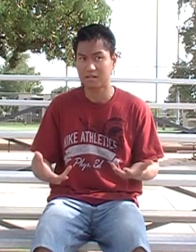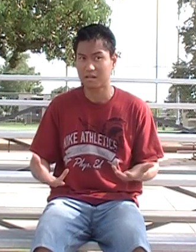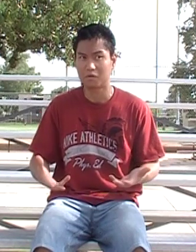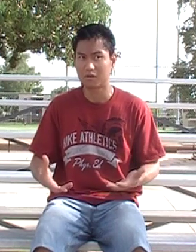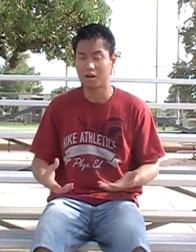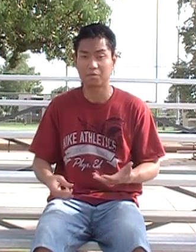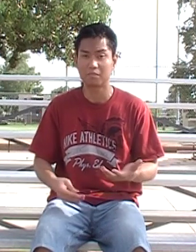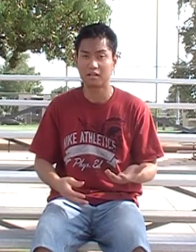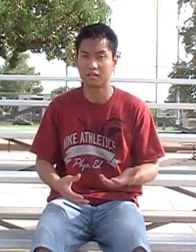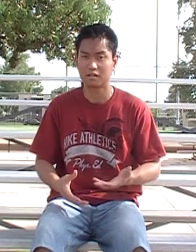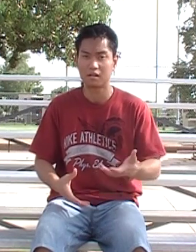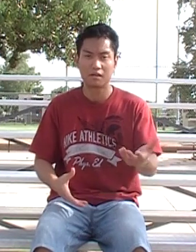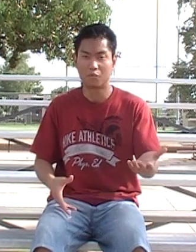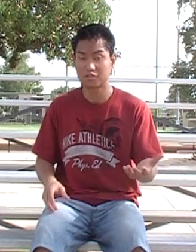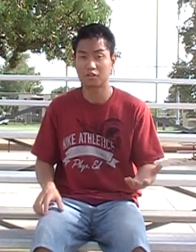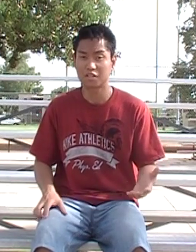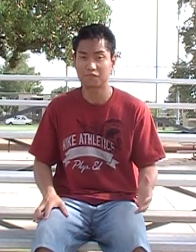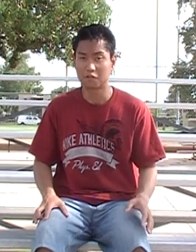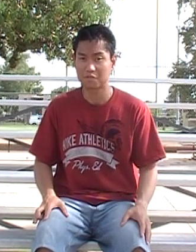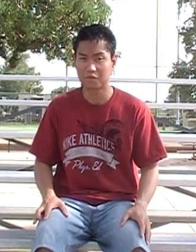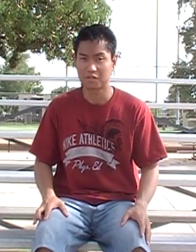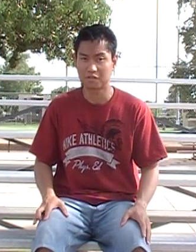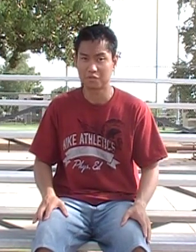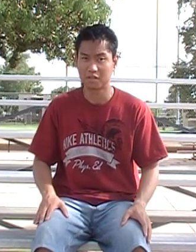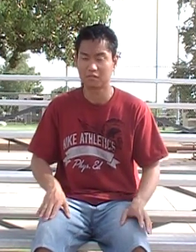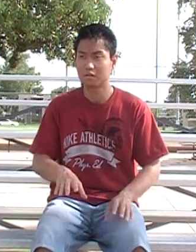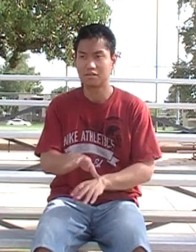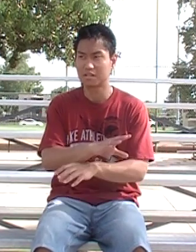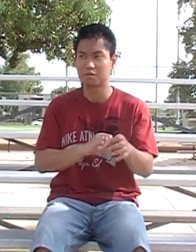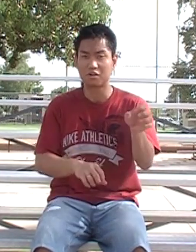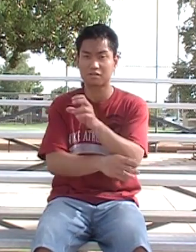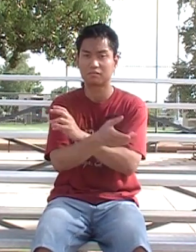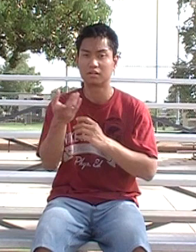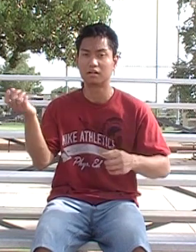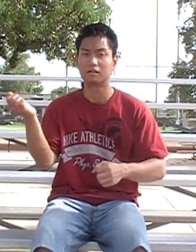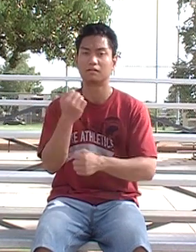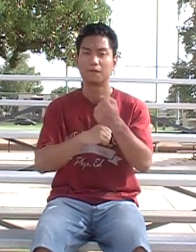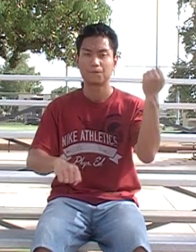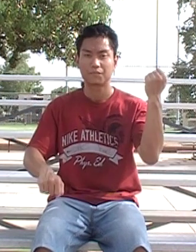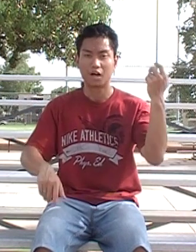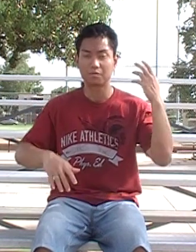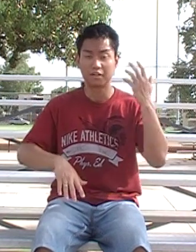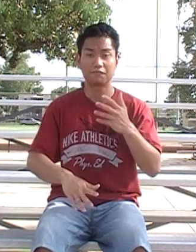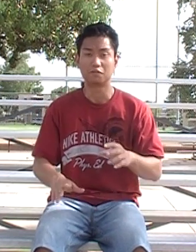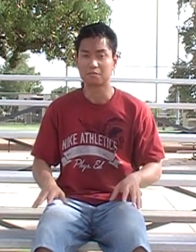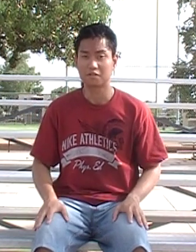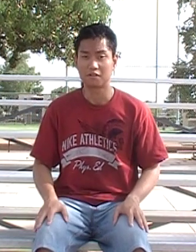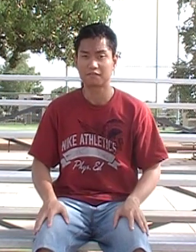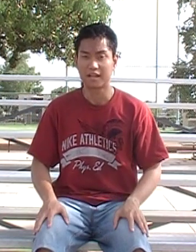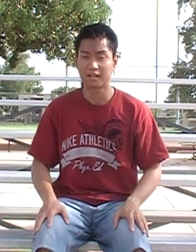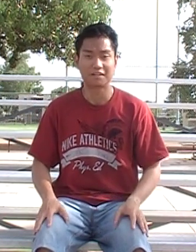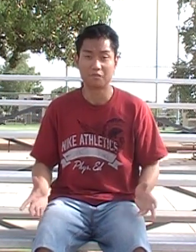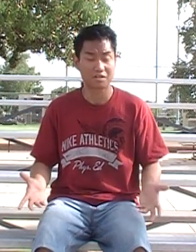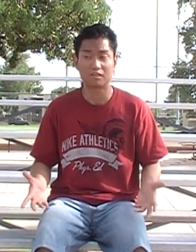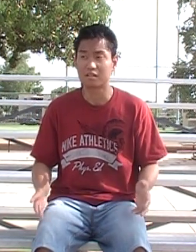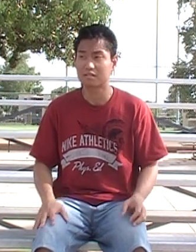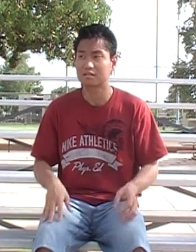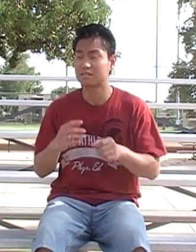or upper body martial arts forms when you're doing just the upper body forms of any kind of martial arts, say